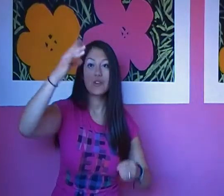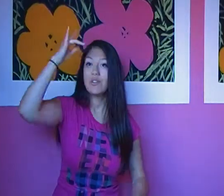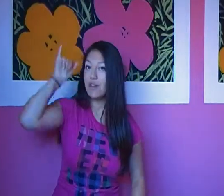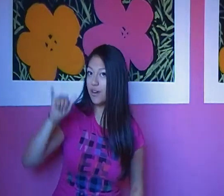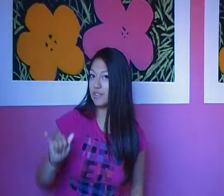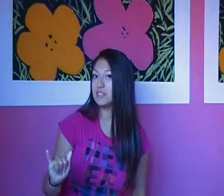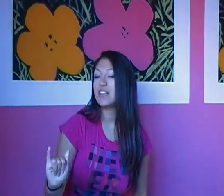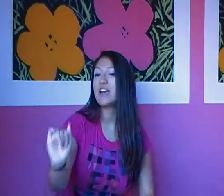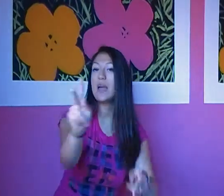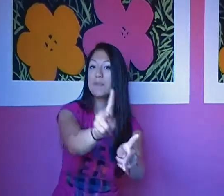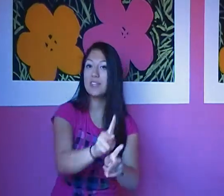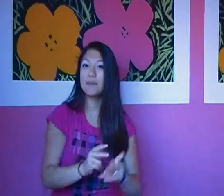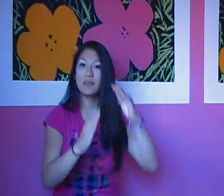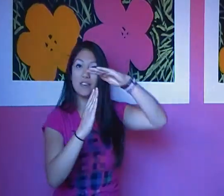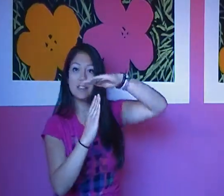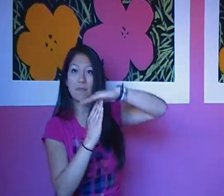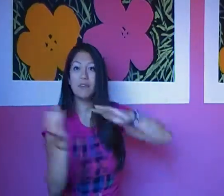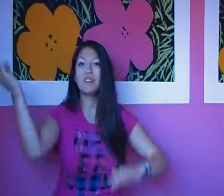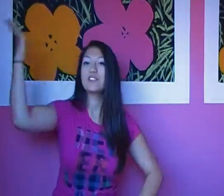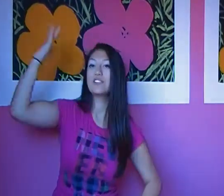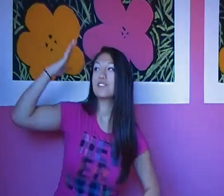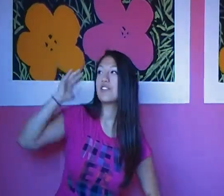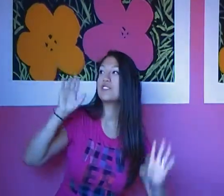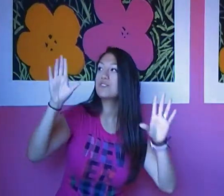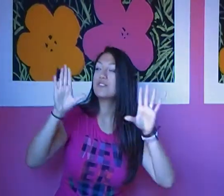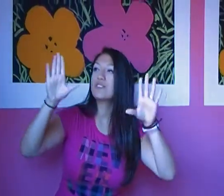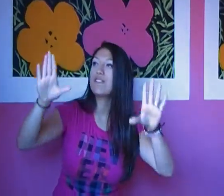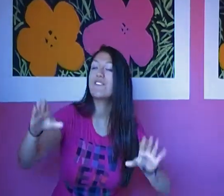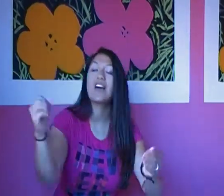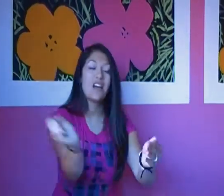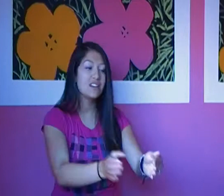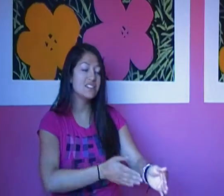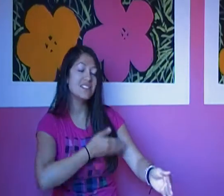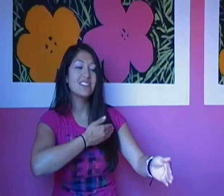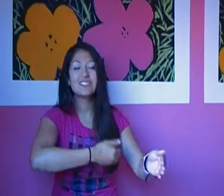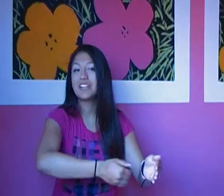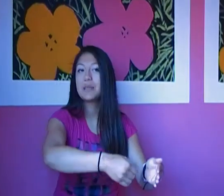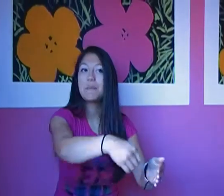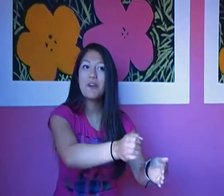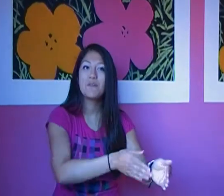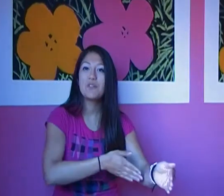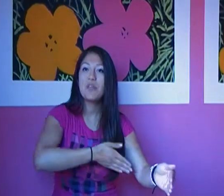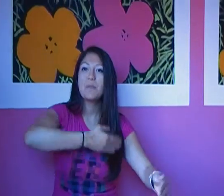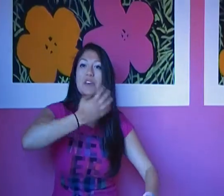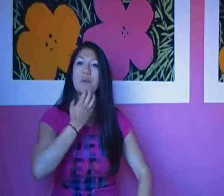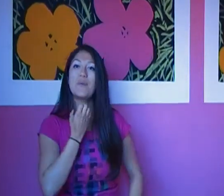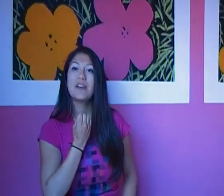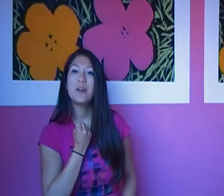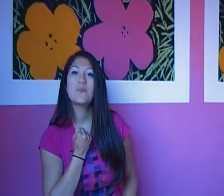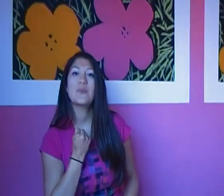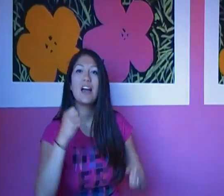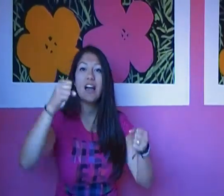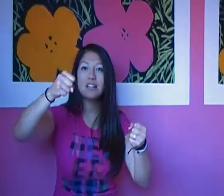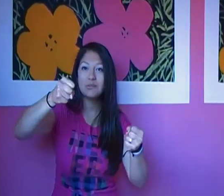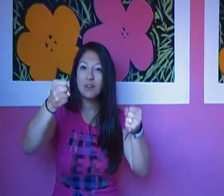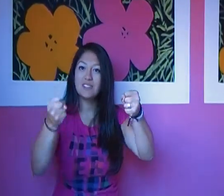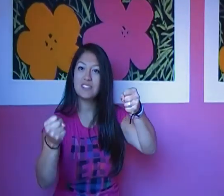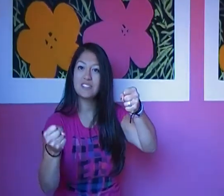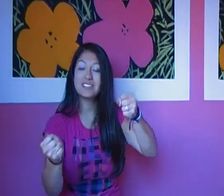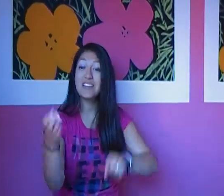soul all the time. Keep me in the middle cause your praise is so divine. Yeah. Just like the fool from the beat. When I cry, swerve it to the